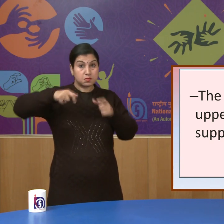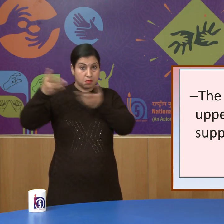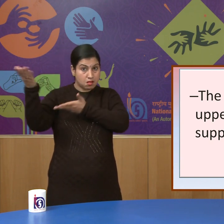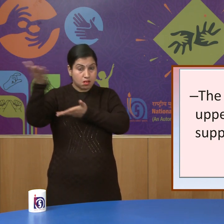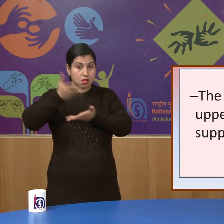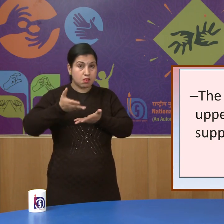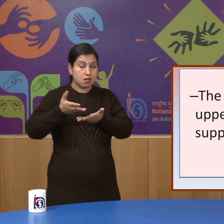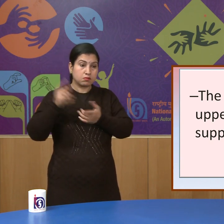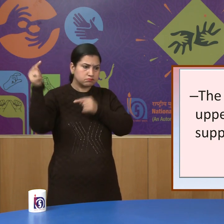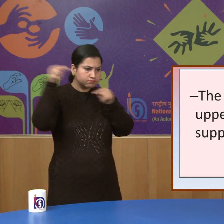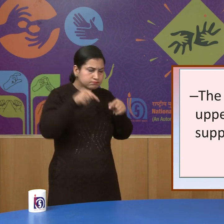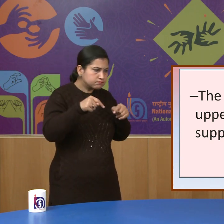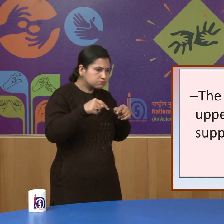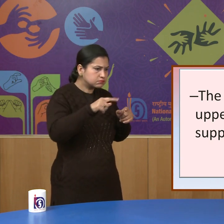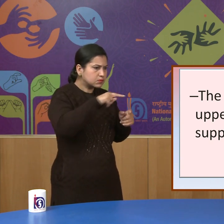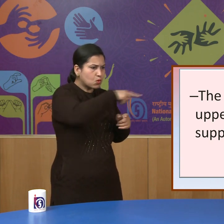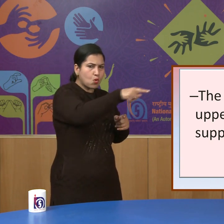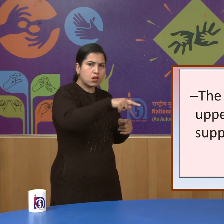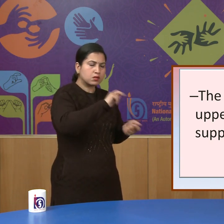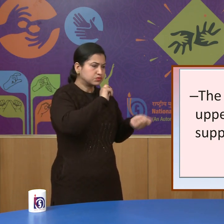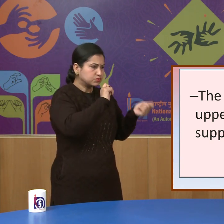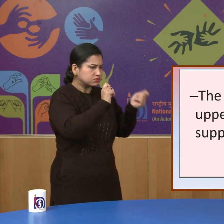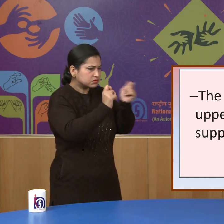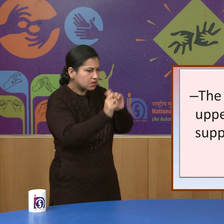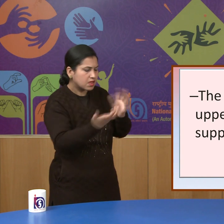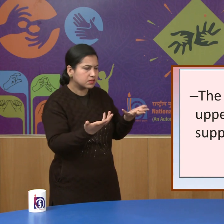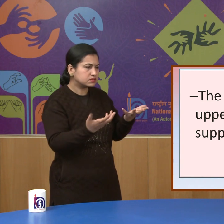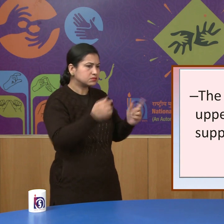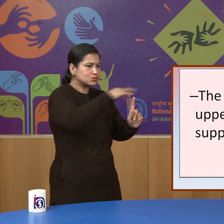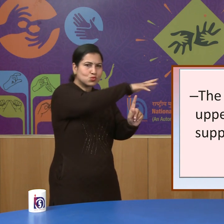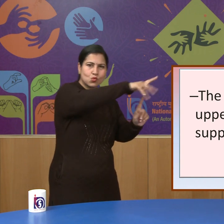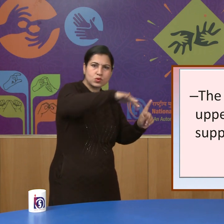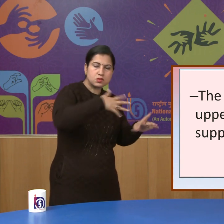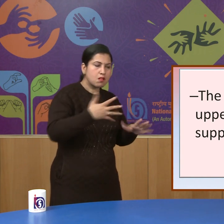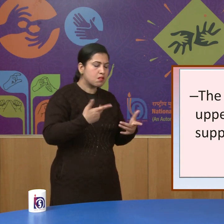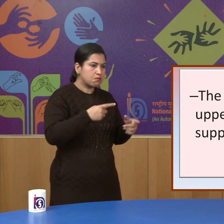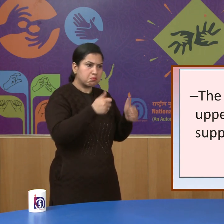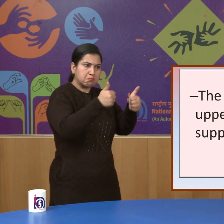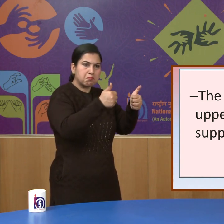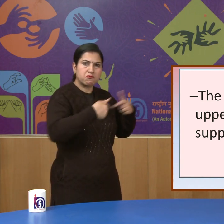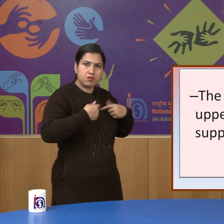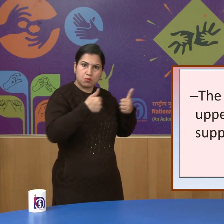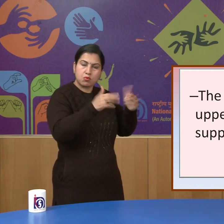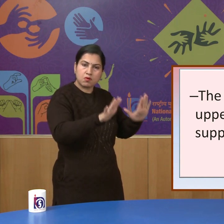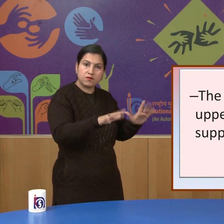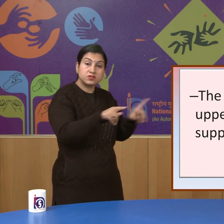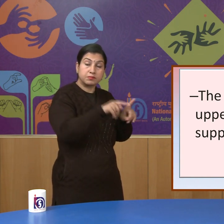the good for the Indian society and